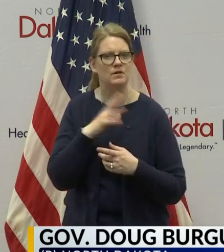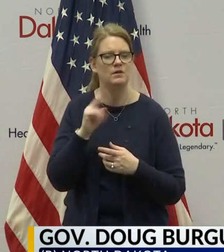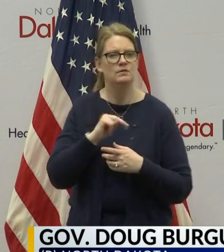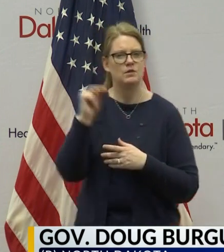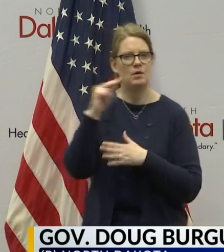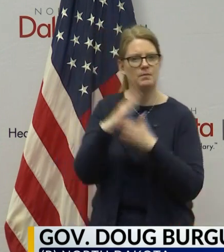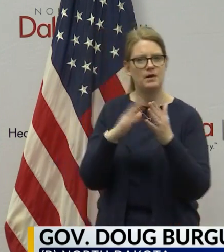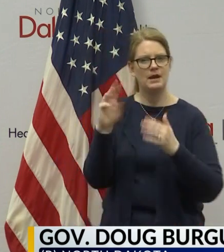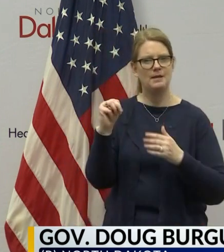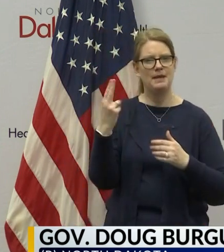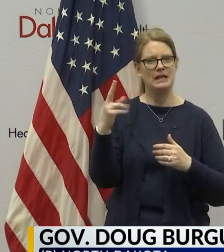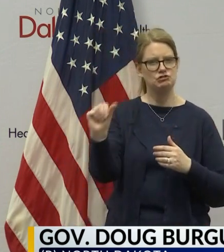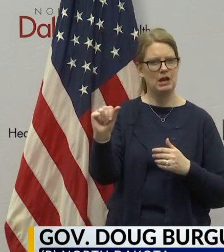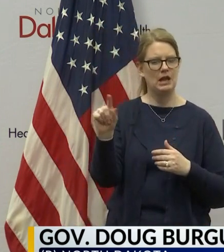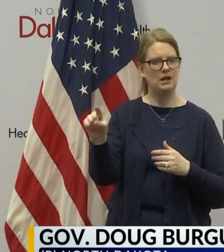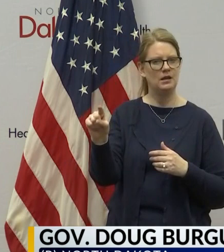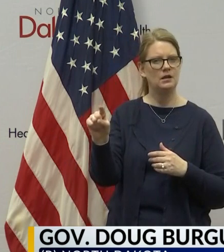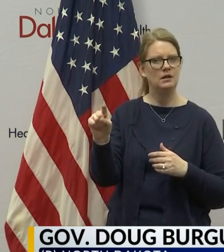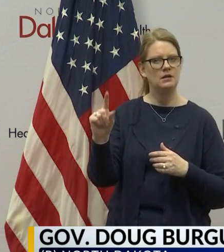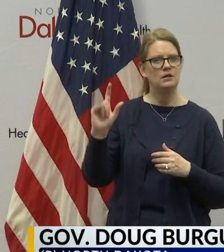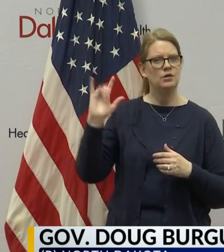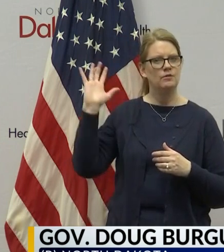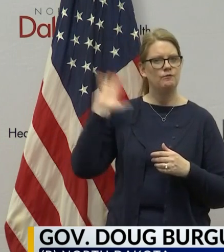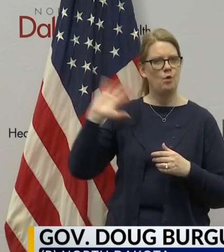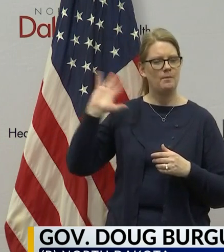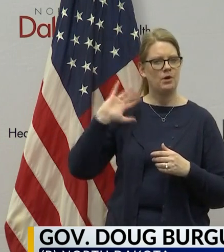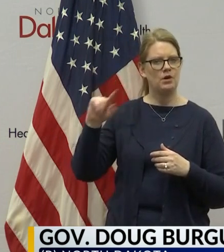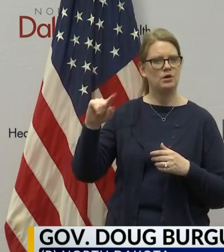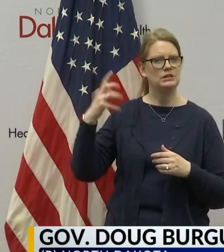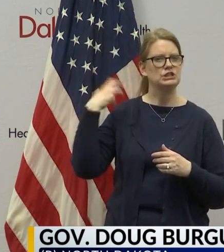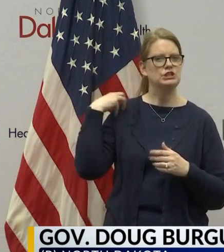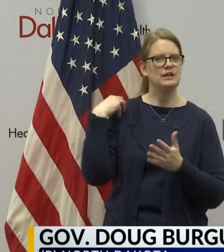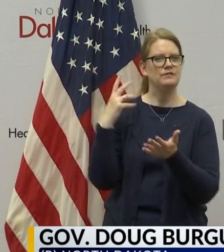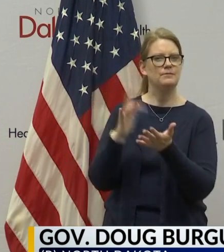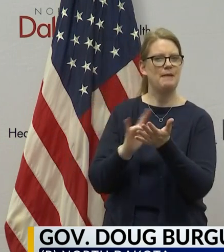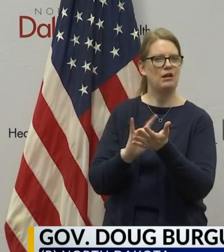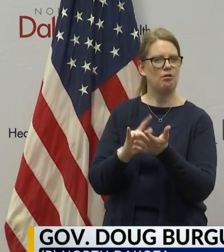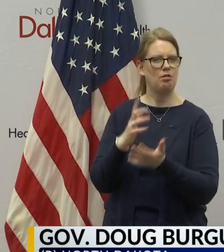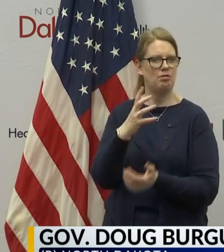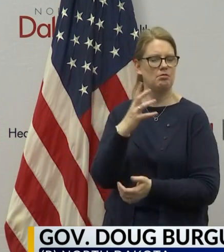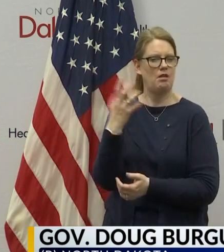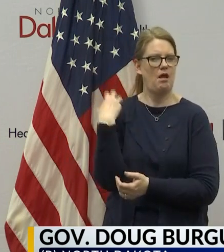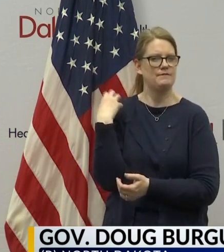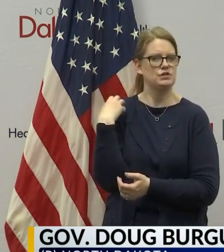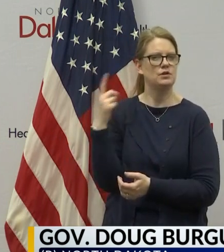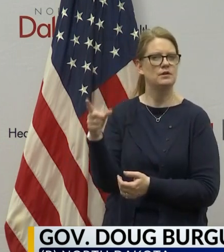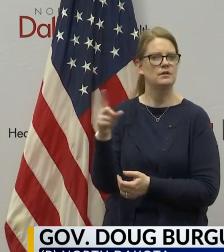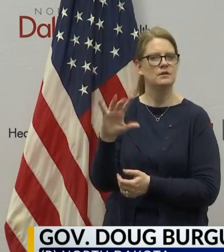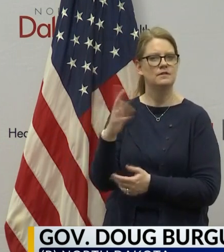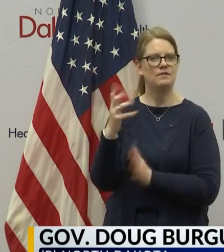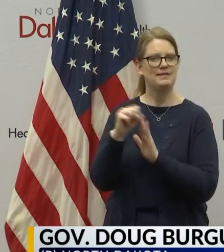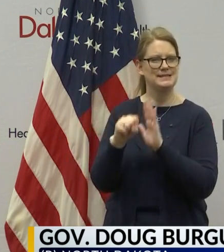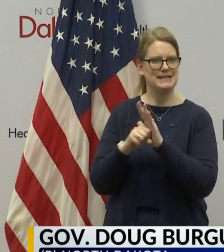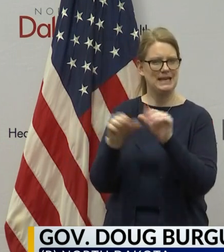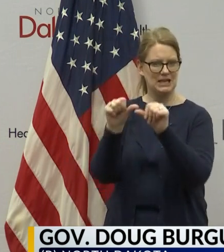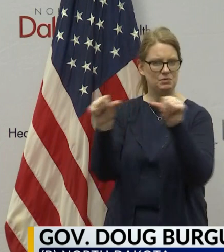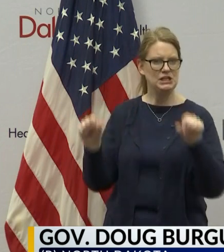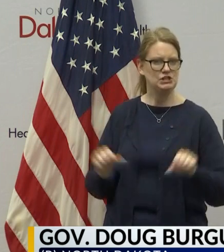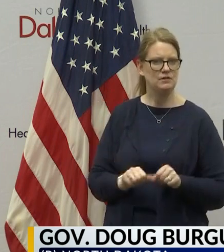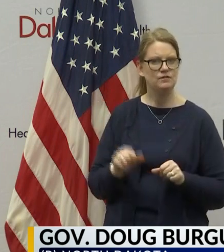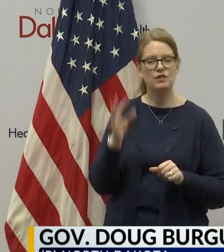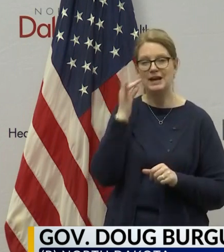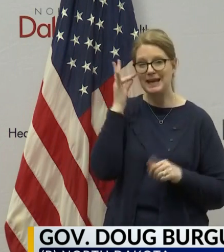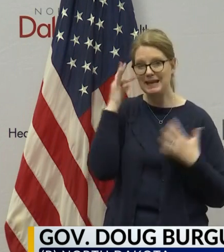MHA. She's the former chief medical officer for the five-state region for